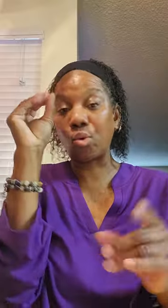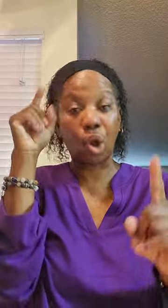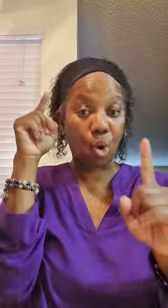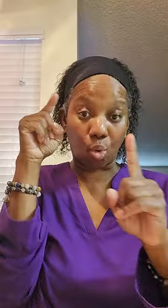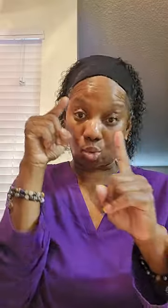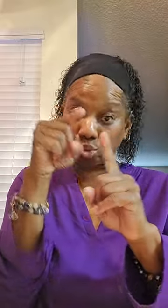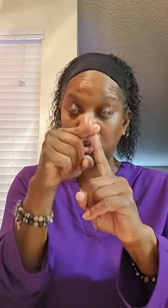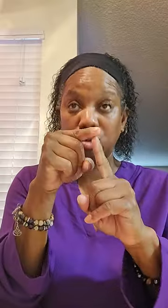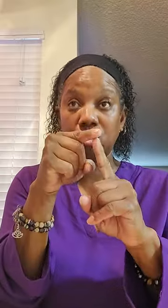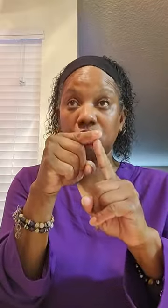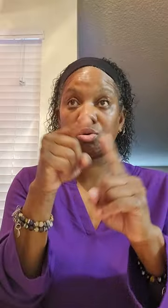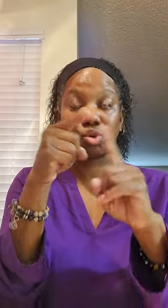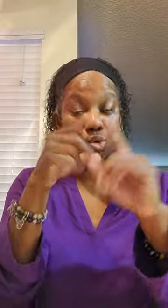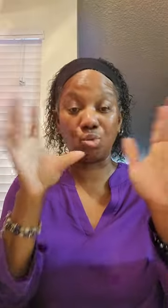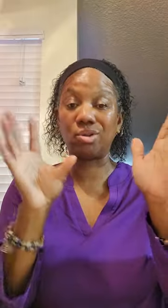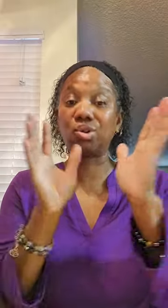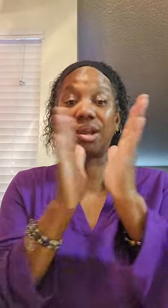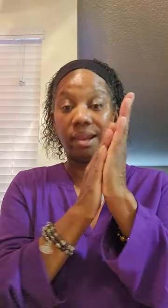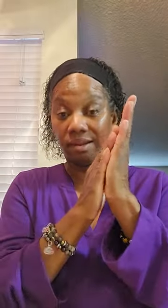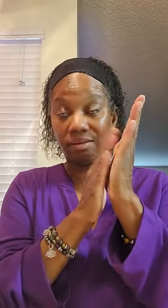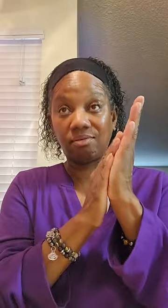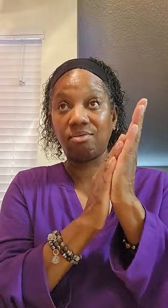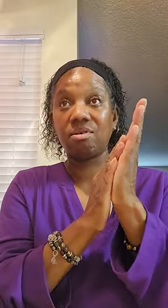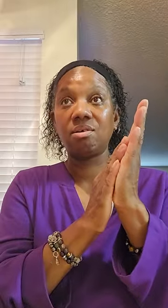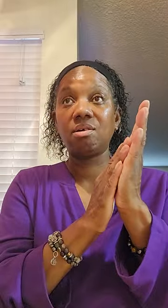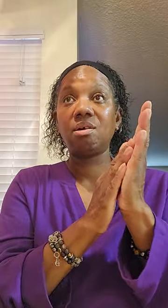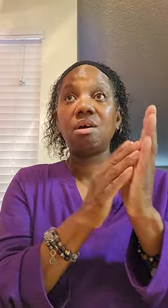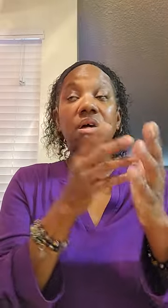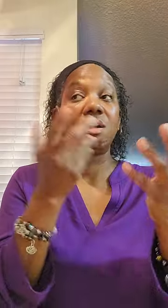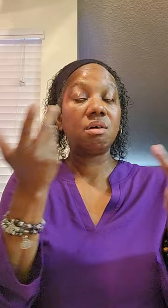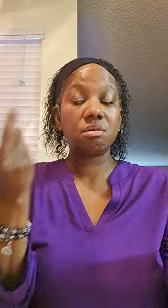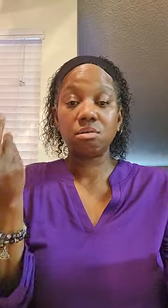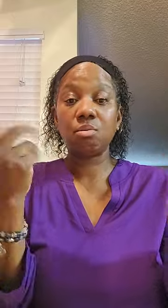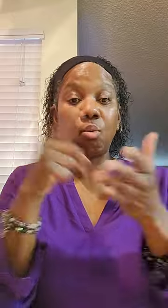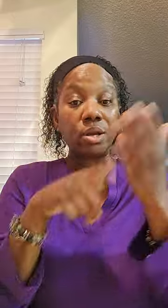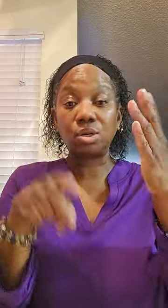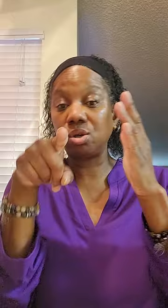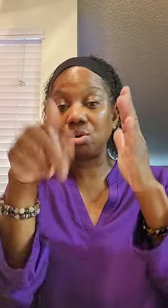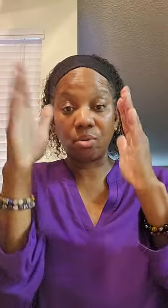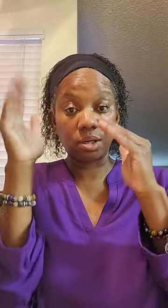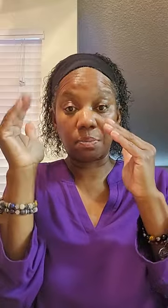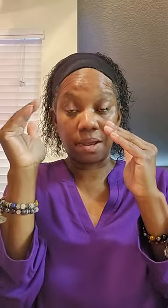goals to achieve, what do you expect?